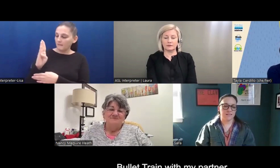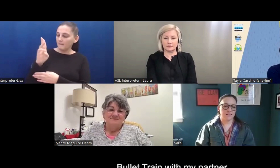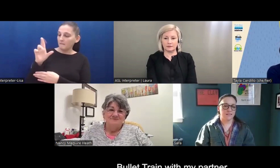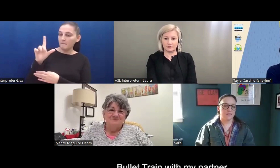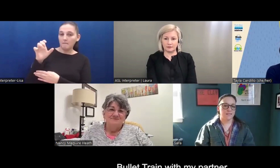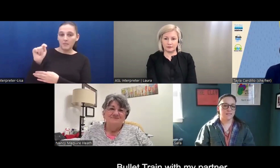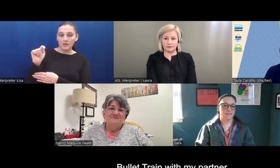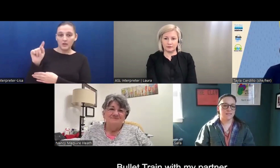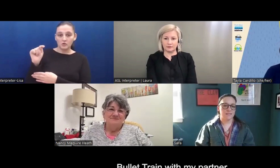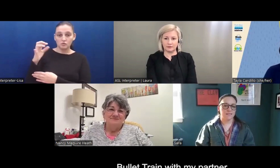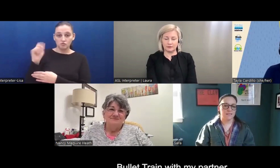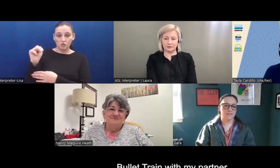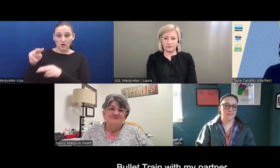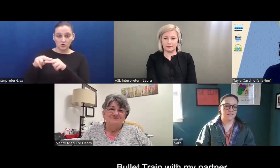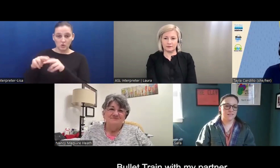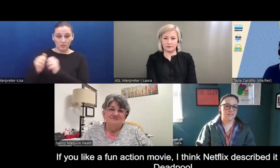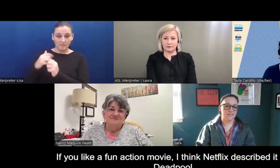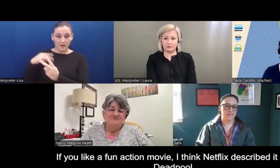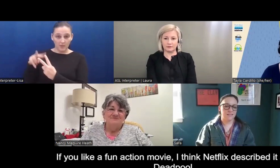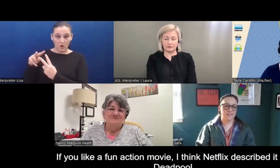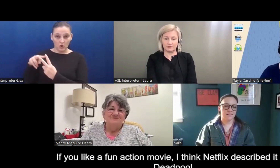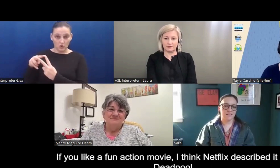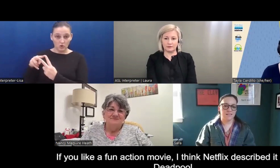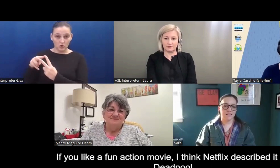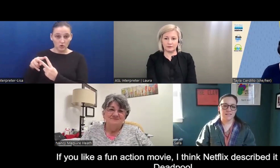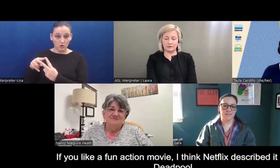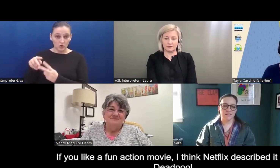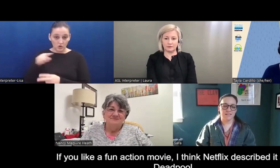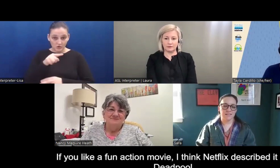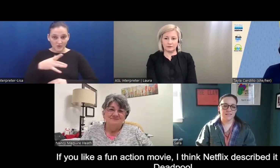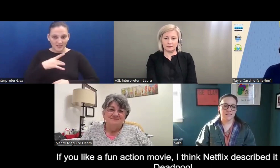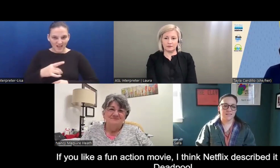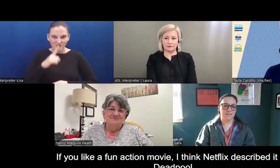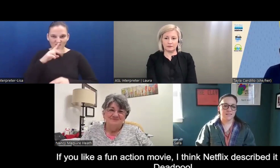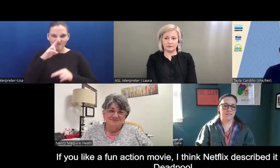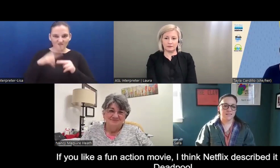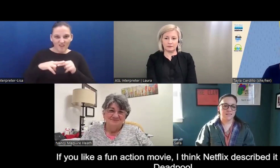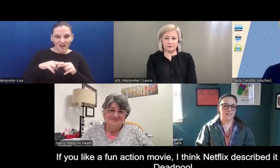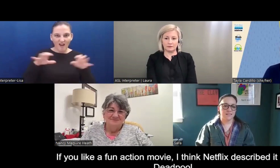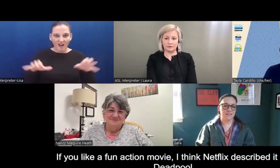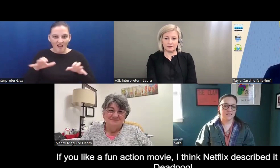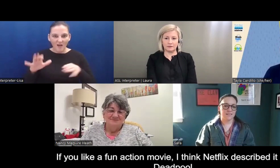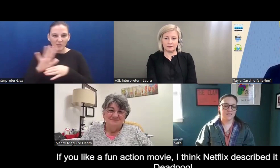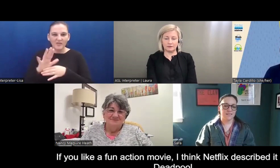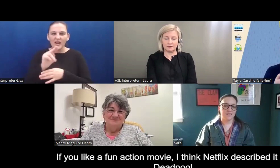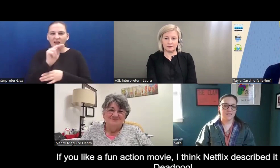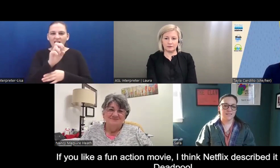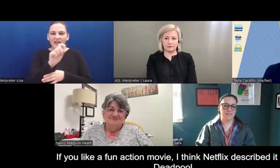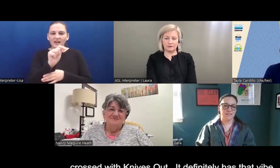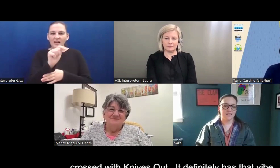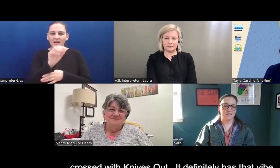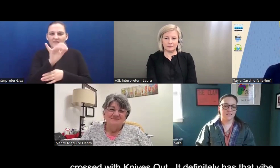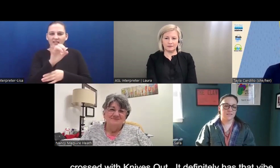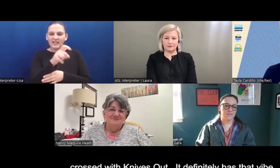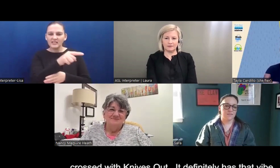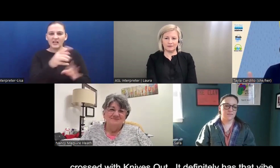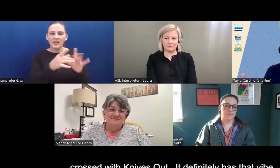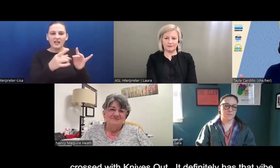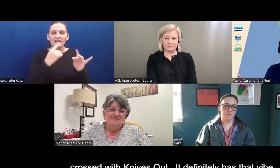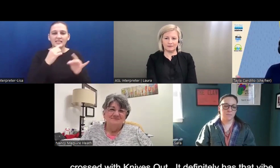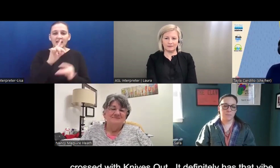my partner. If you like a fun action movie, I think Netflix described it as like Deadpool